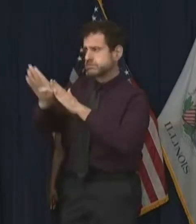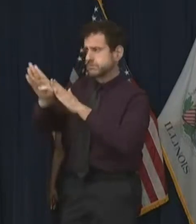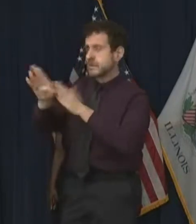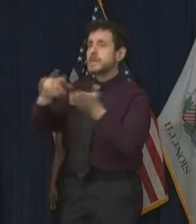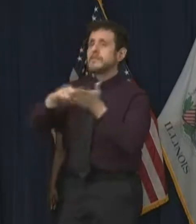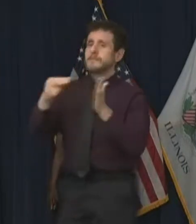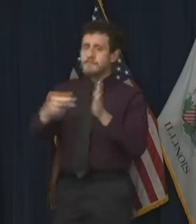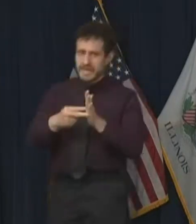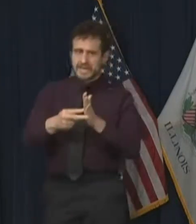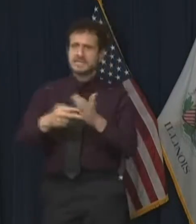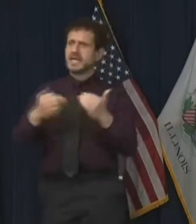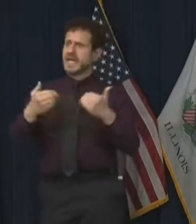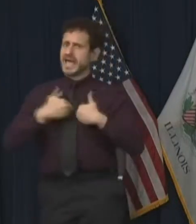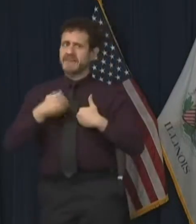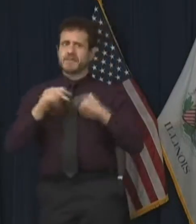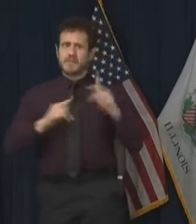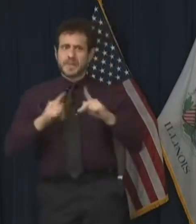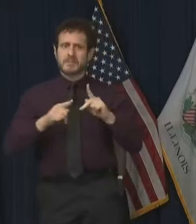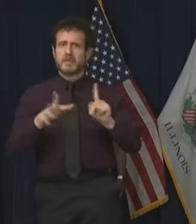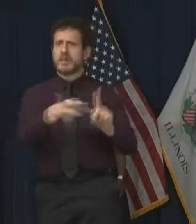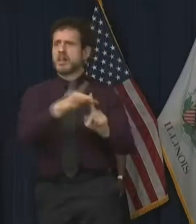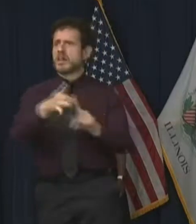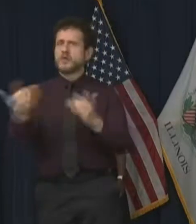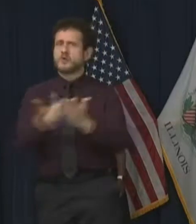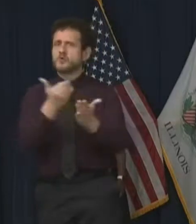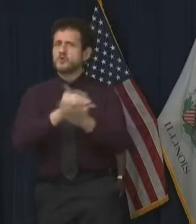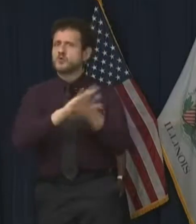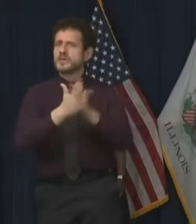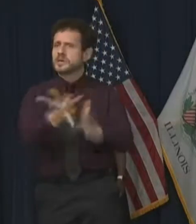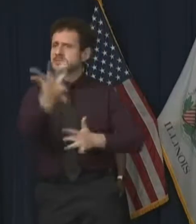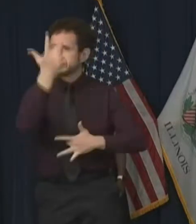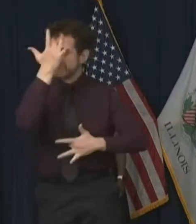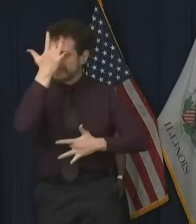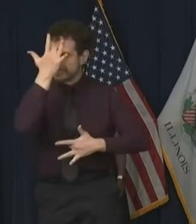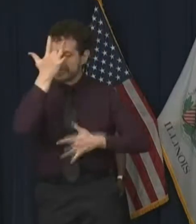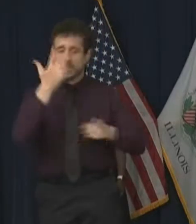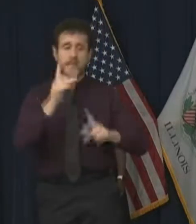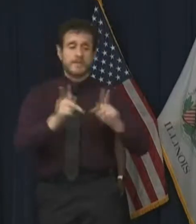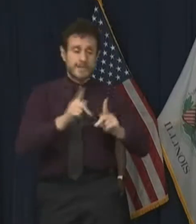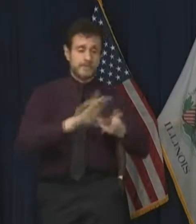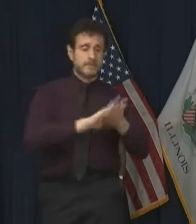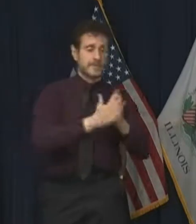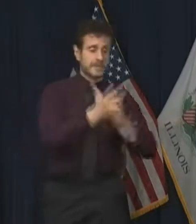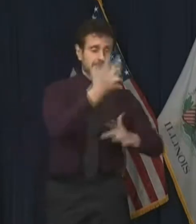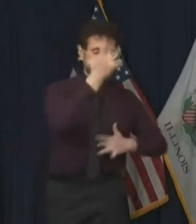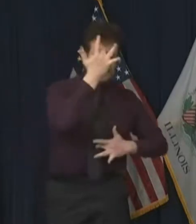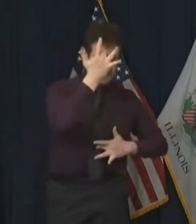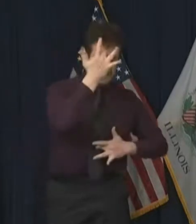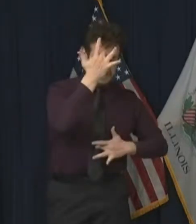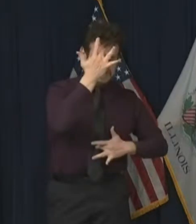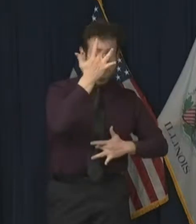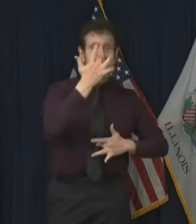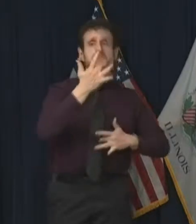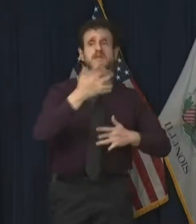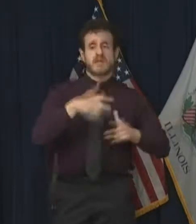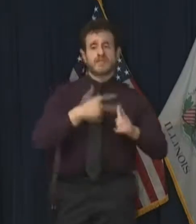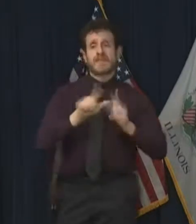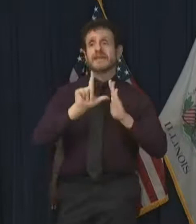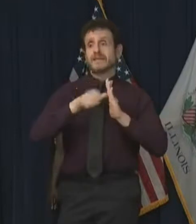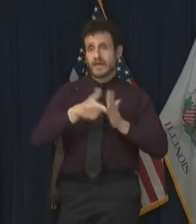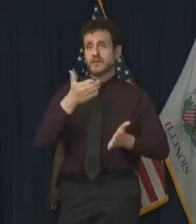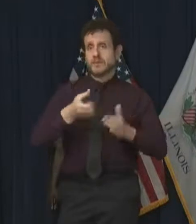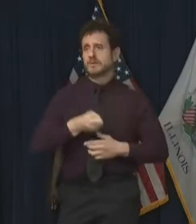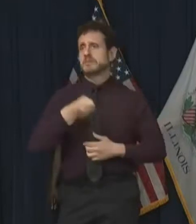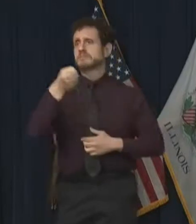people infected with this new virus, and those people infected with the new virus can go on to get sick, sick, and those